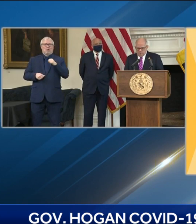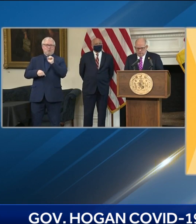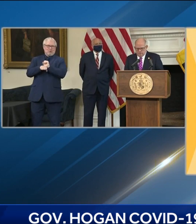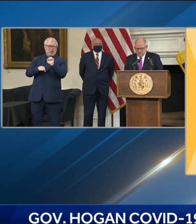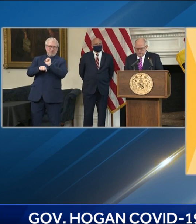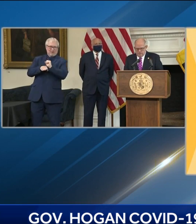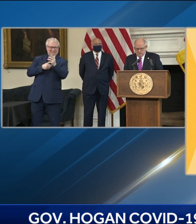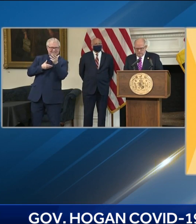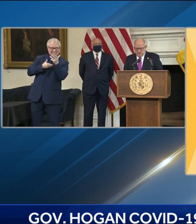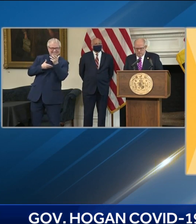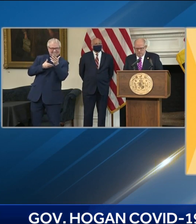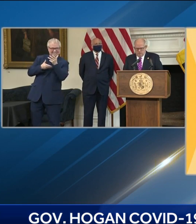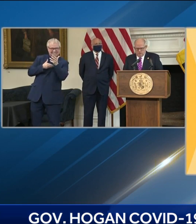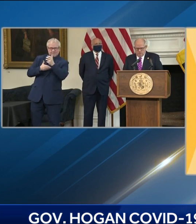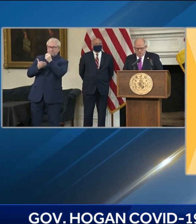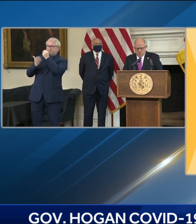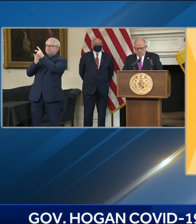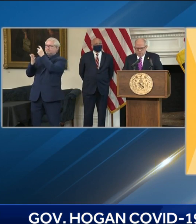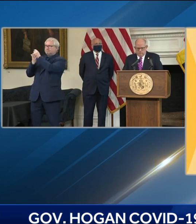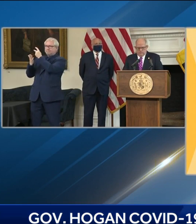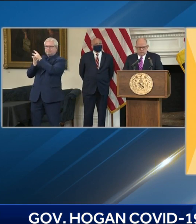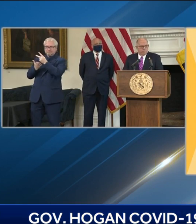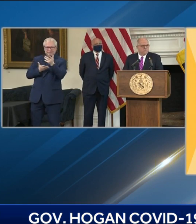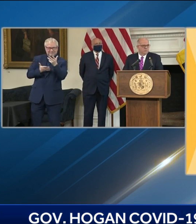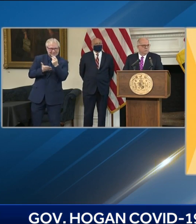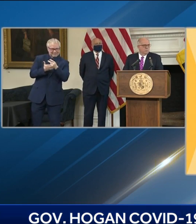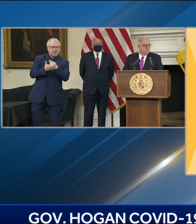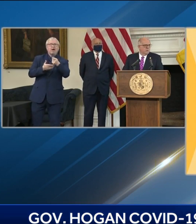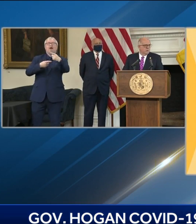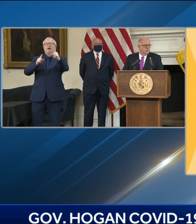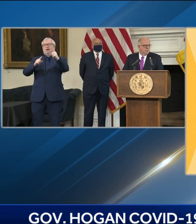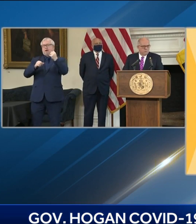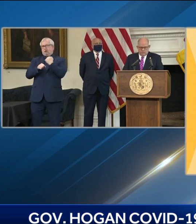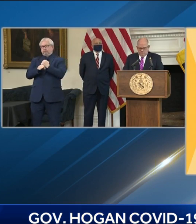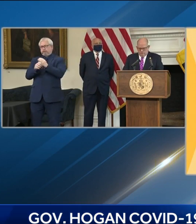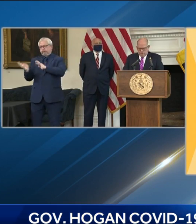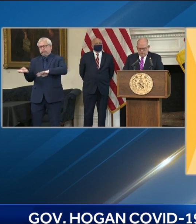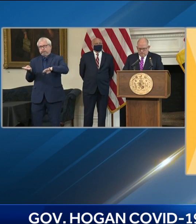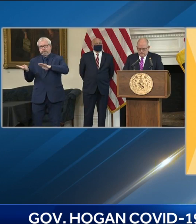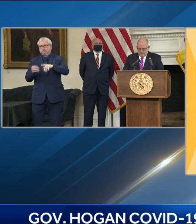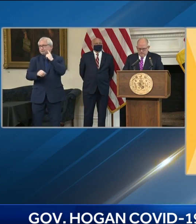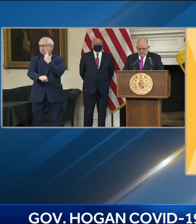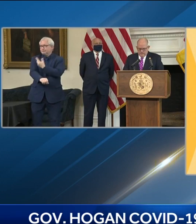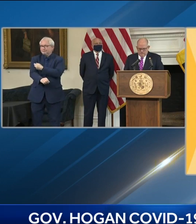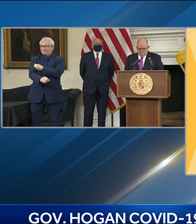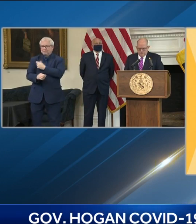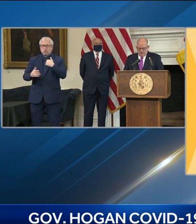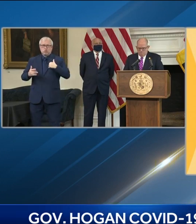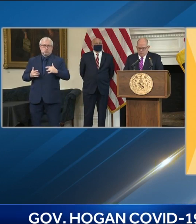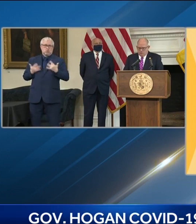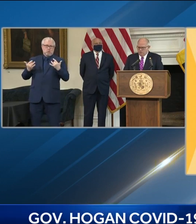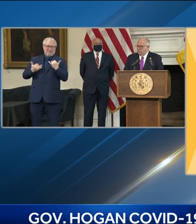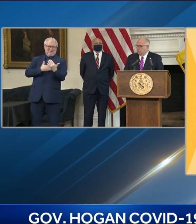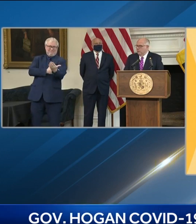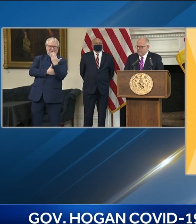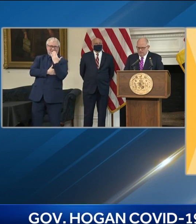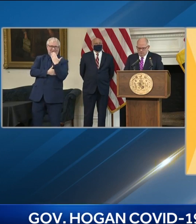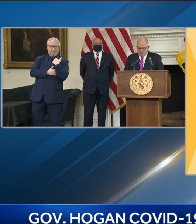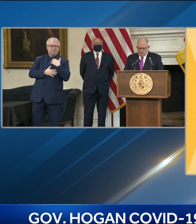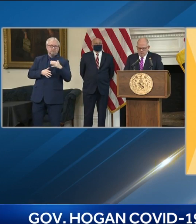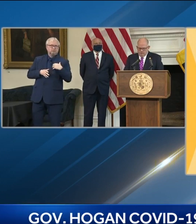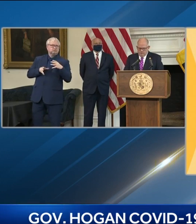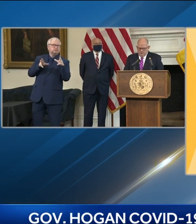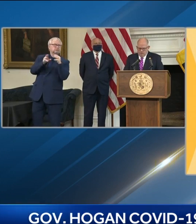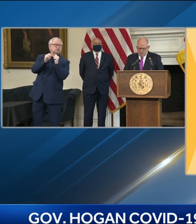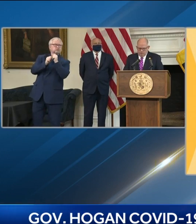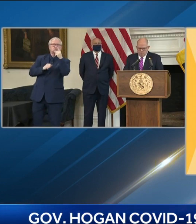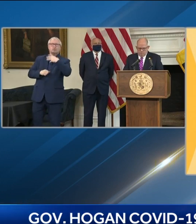pleased to hear on White House officials this morning on a call with the governors that Merck will now